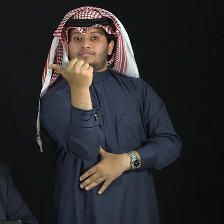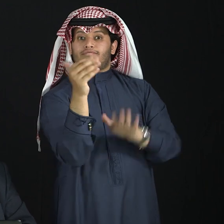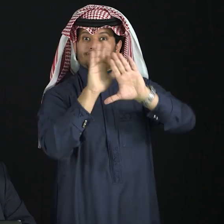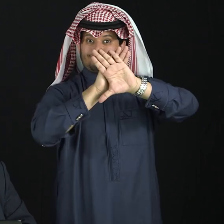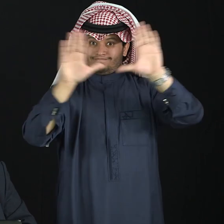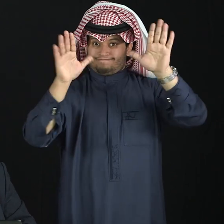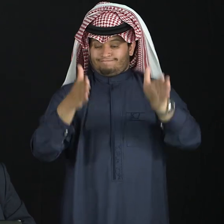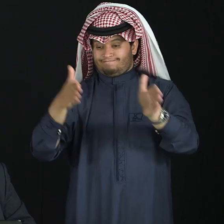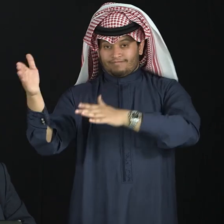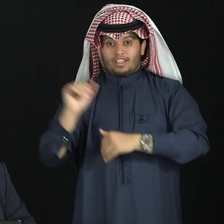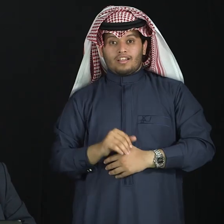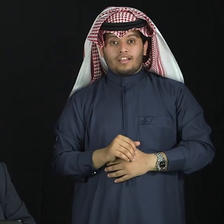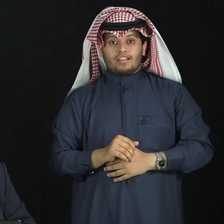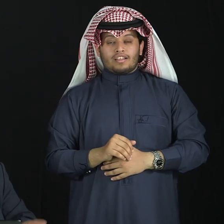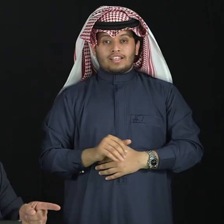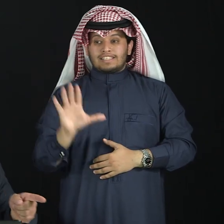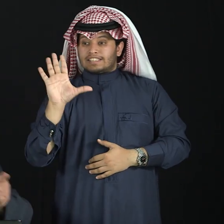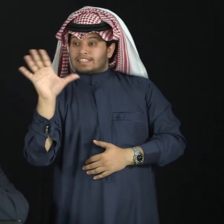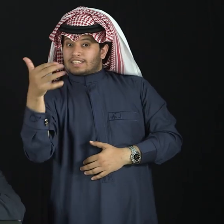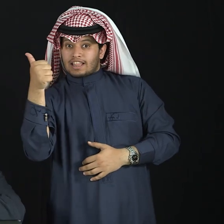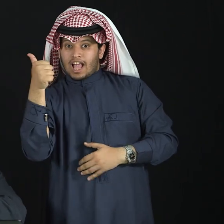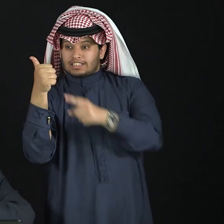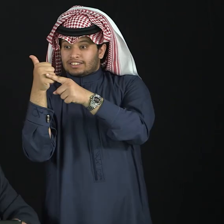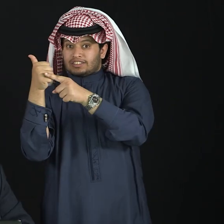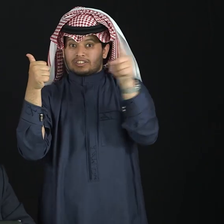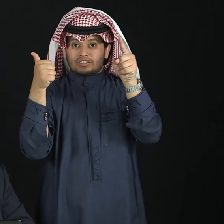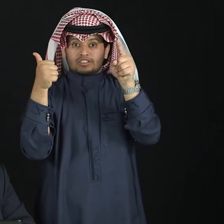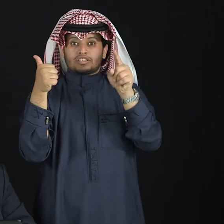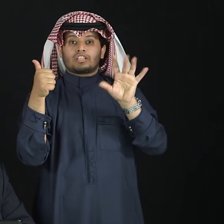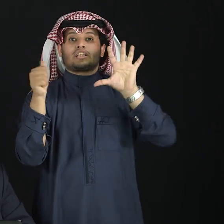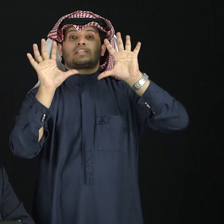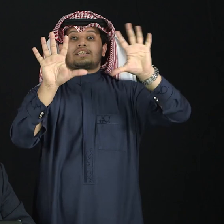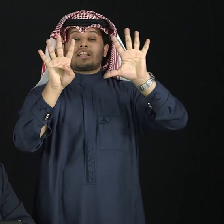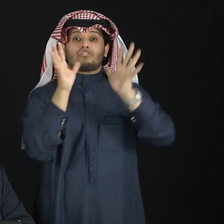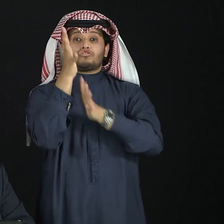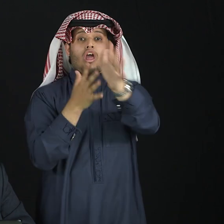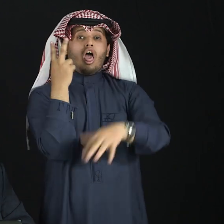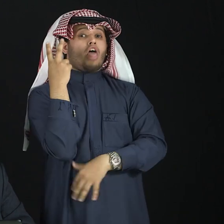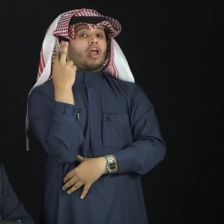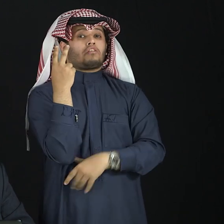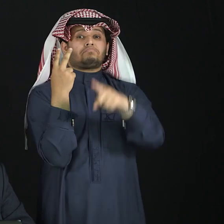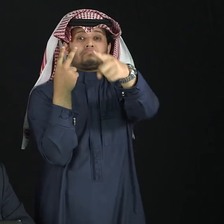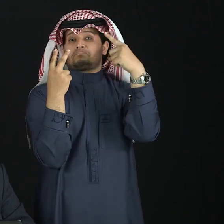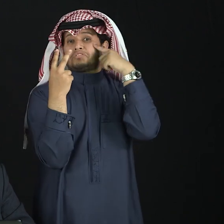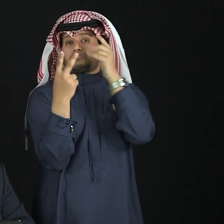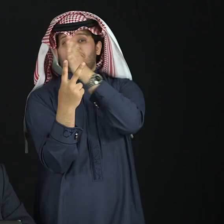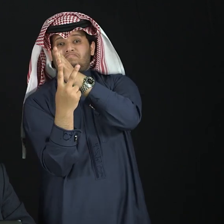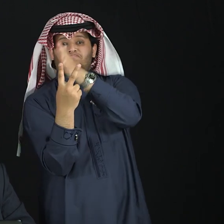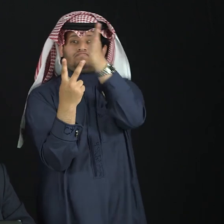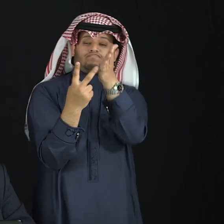Numbers from 16 up to 19 have two methods.